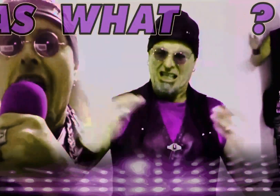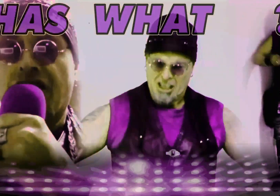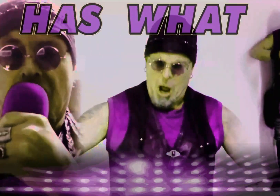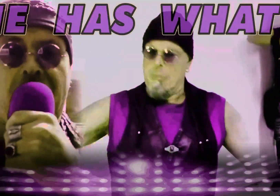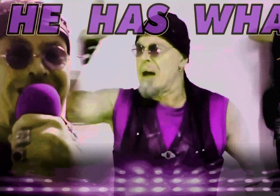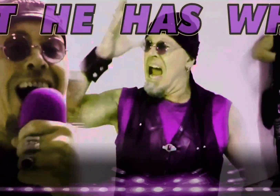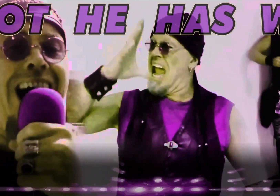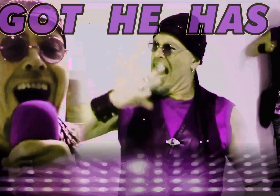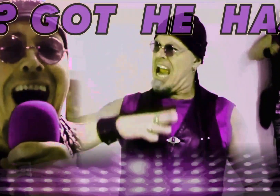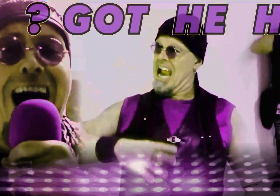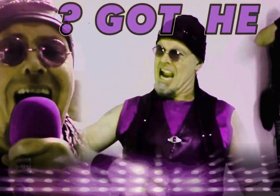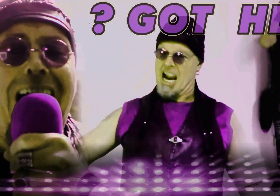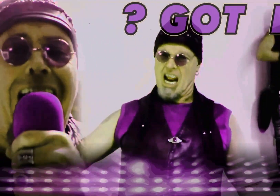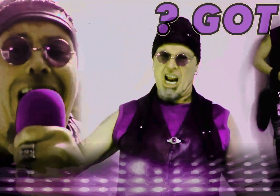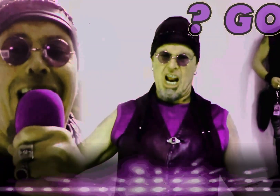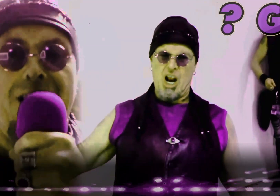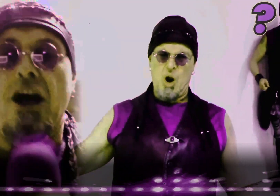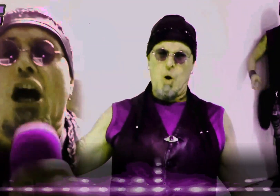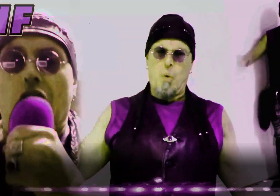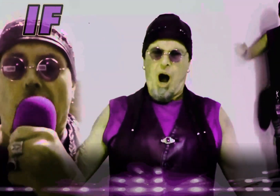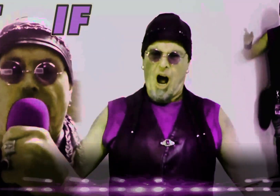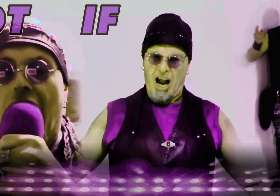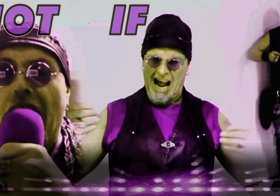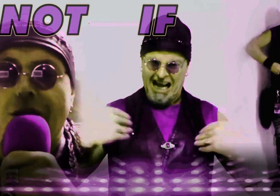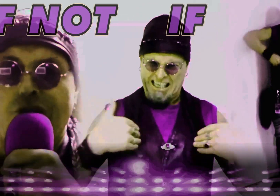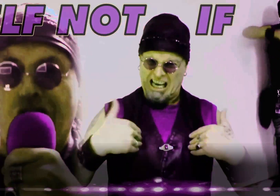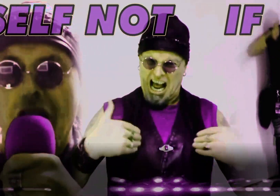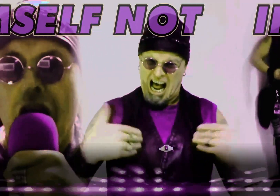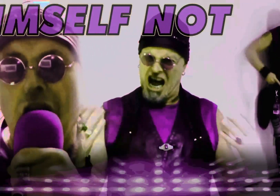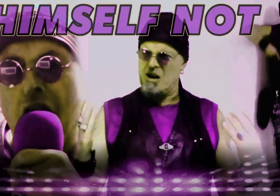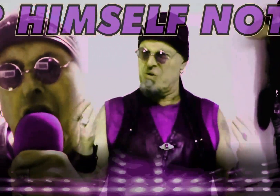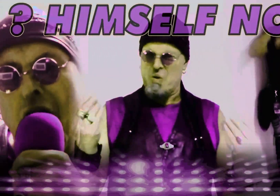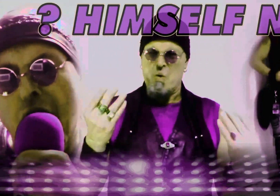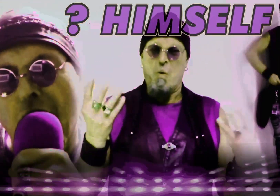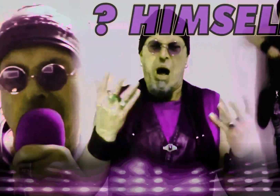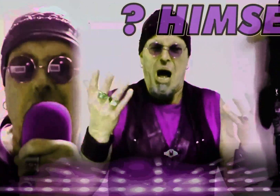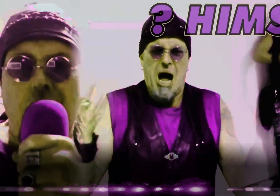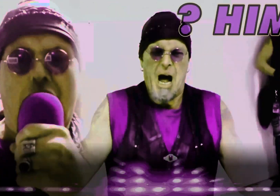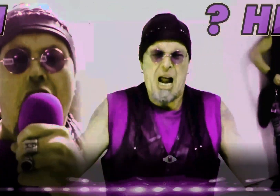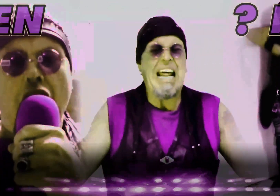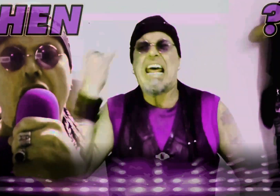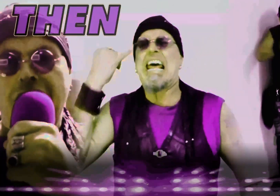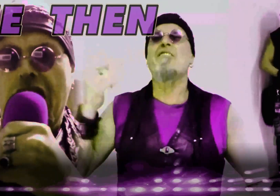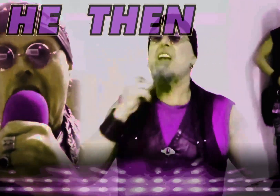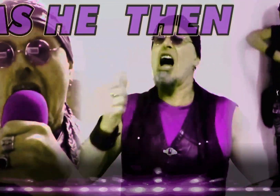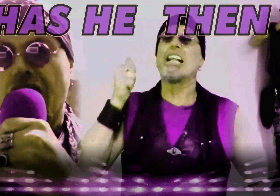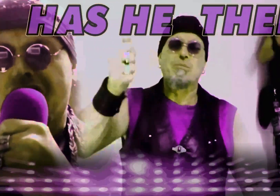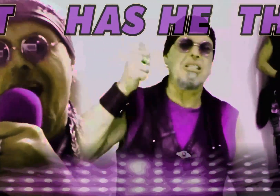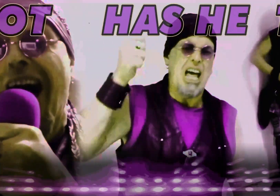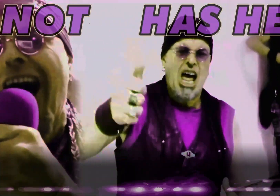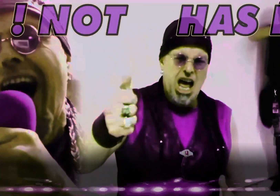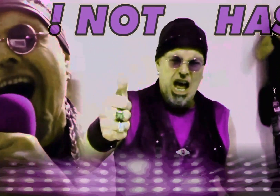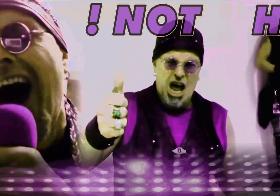has he got If not himself Then he has not